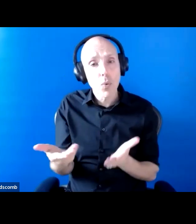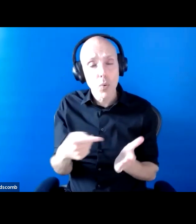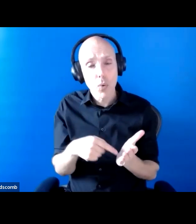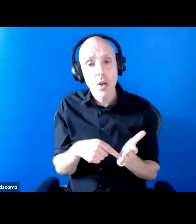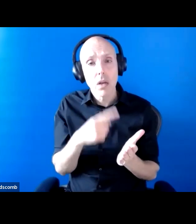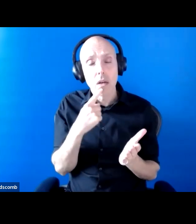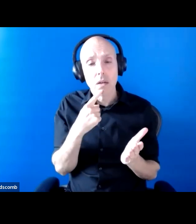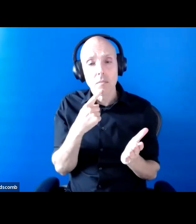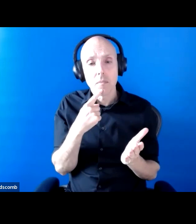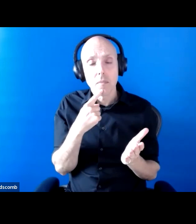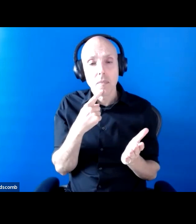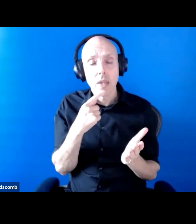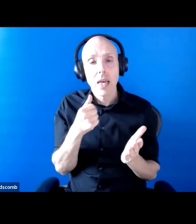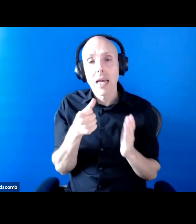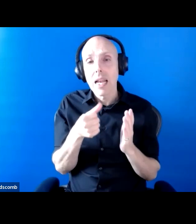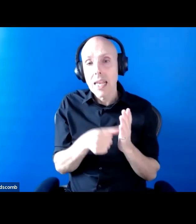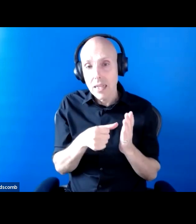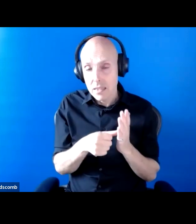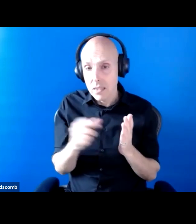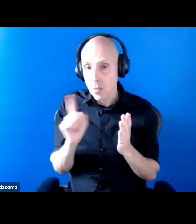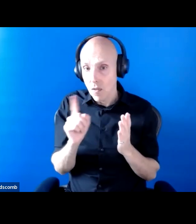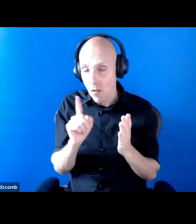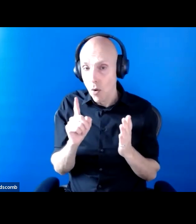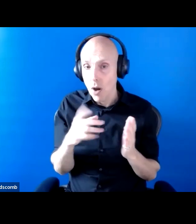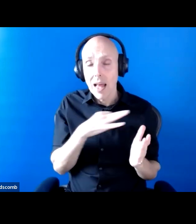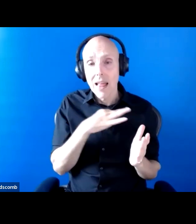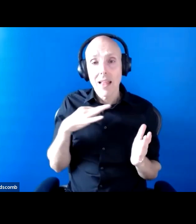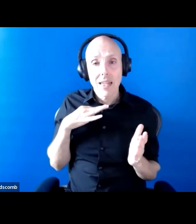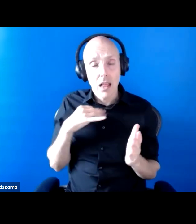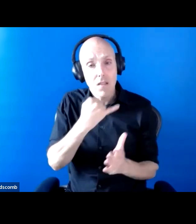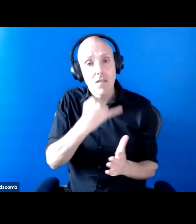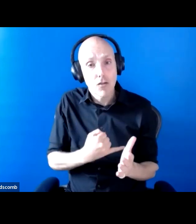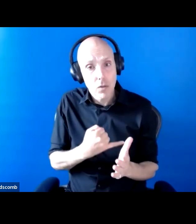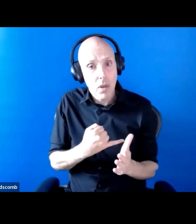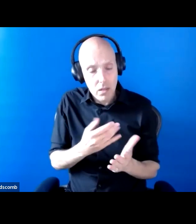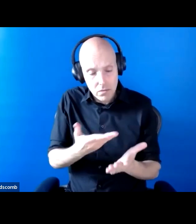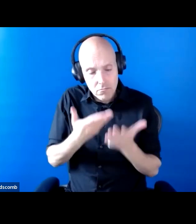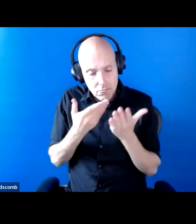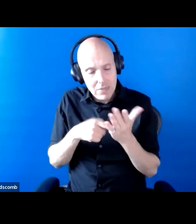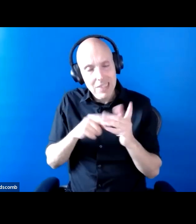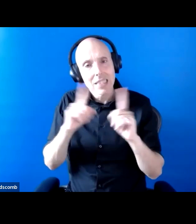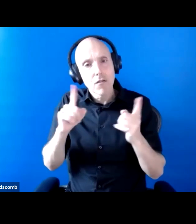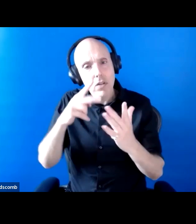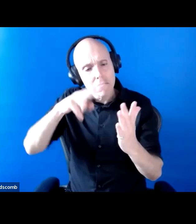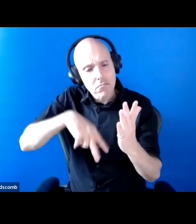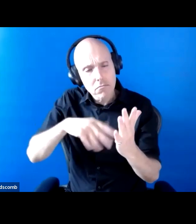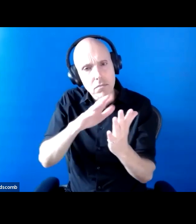to clinically extremely vulnerable people in the format of their choice. Again, the government lost that. But